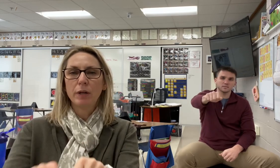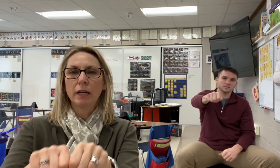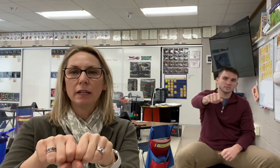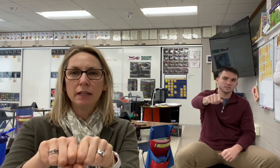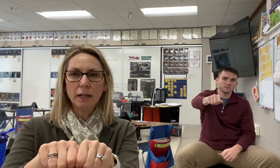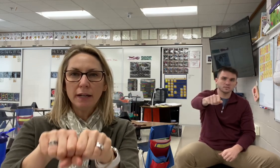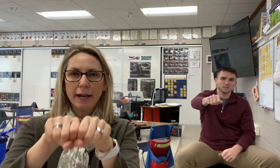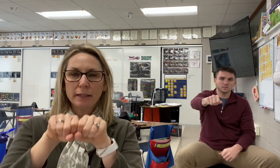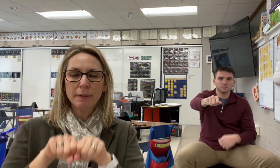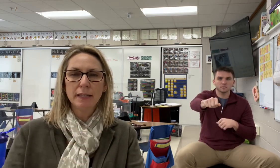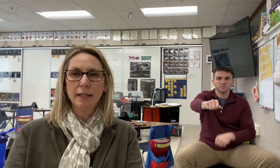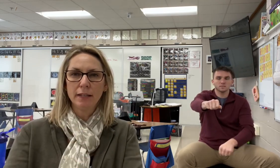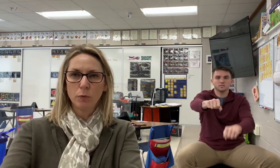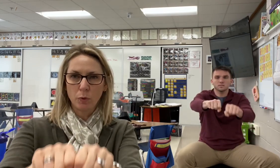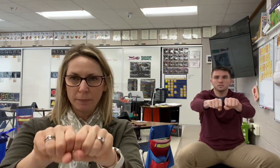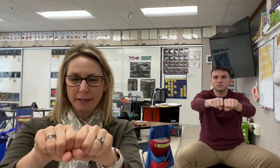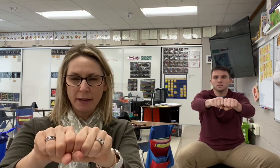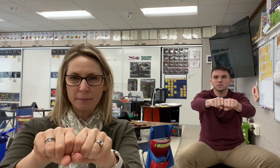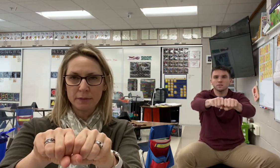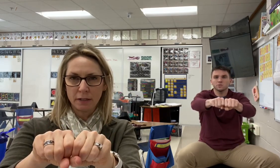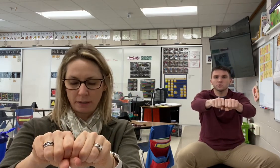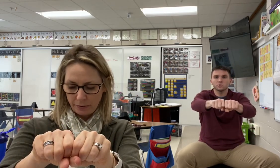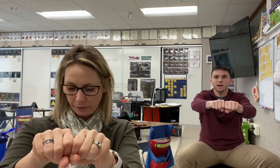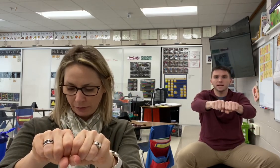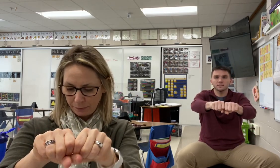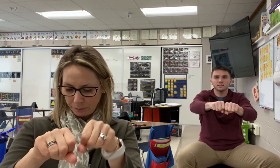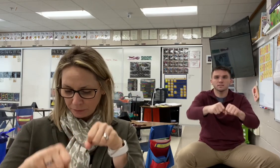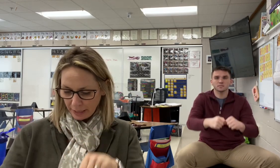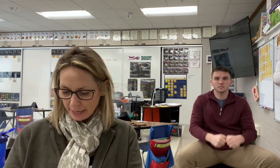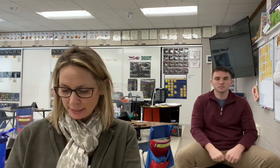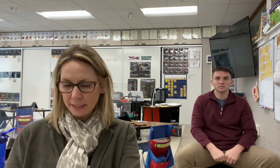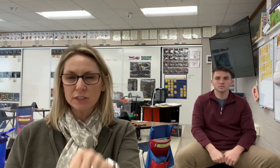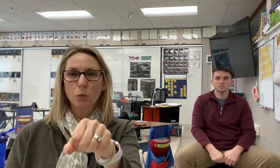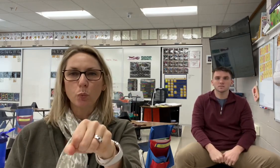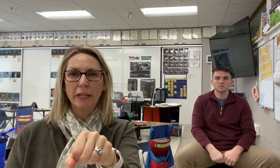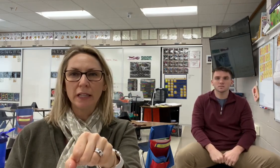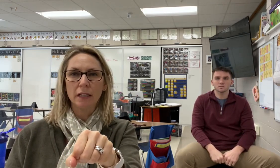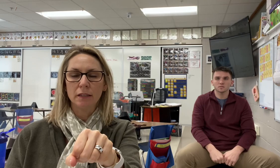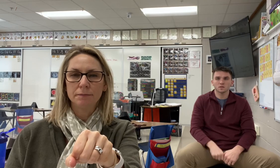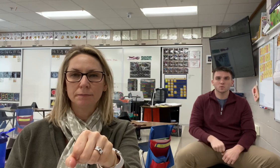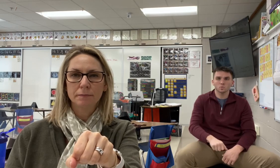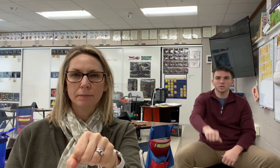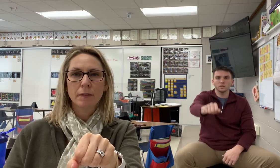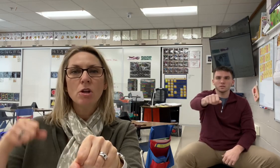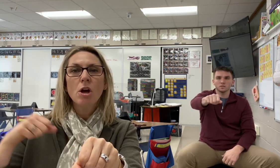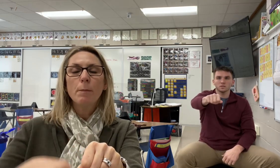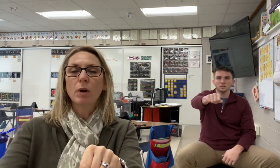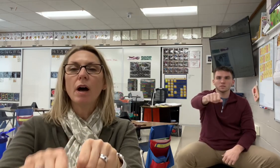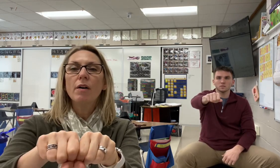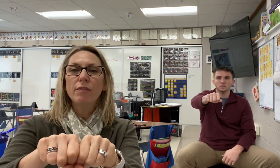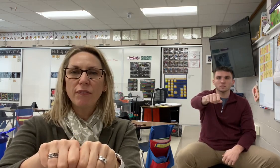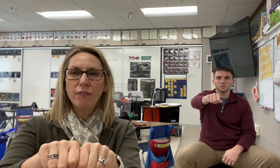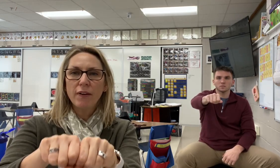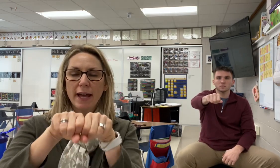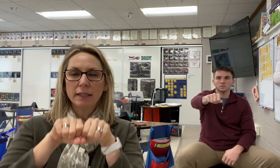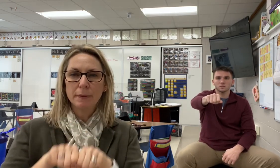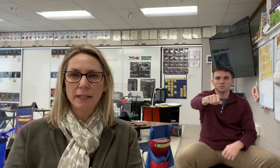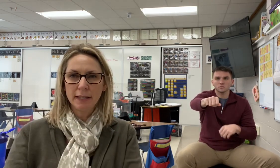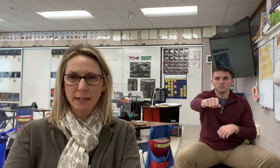Put a g at the beginning and the word becomes grant. Ending is rill. Rill. Put a f at the beginning and the